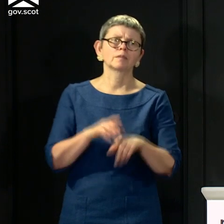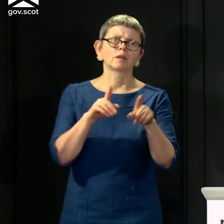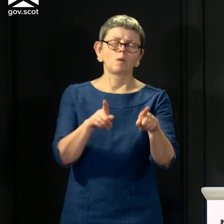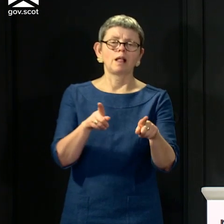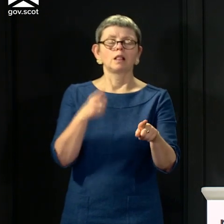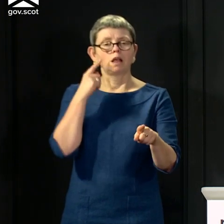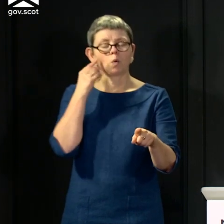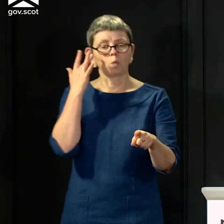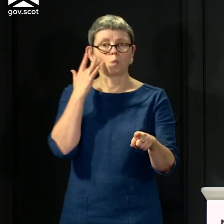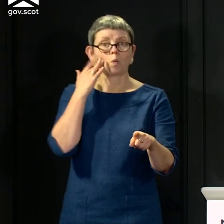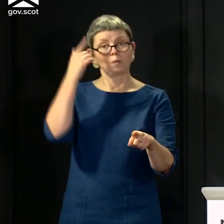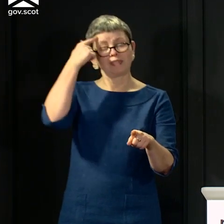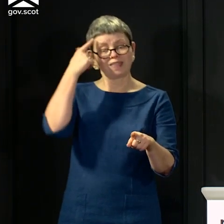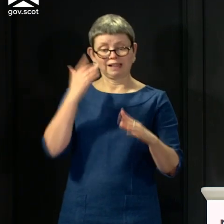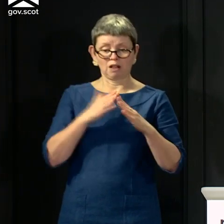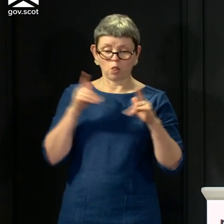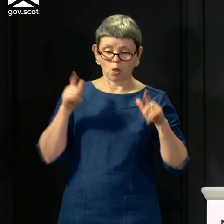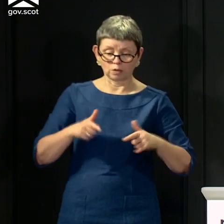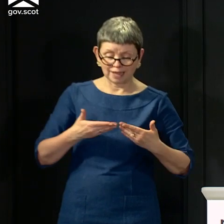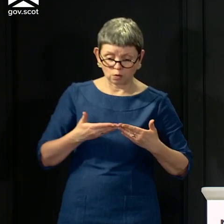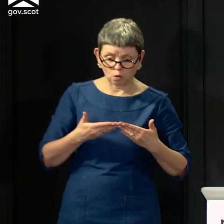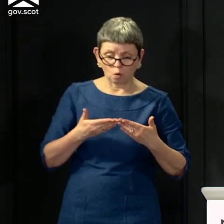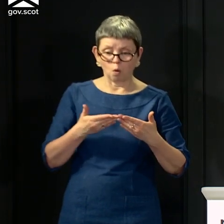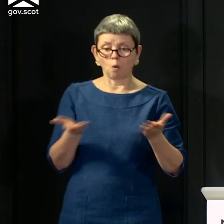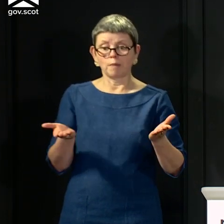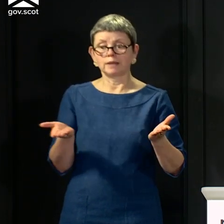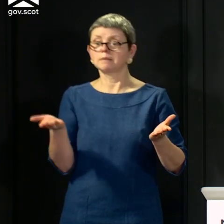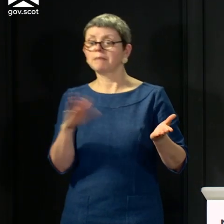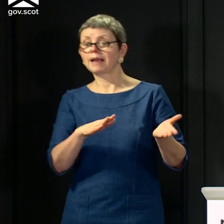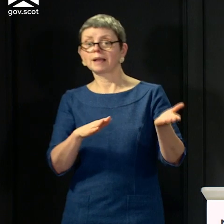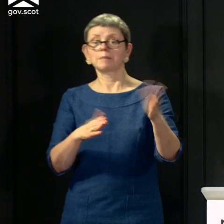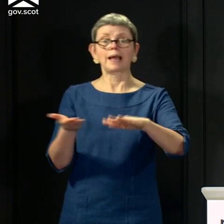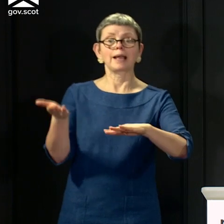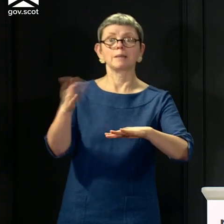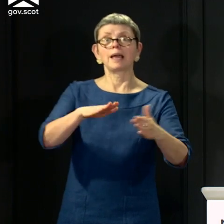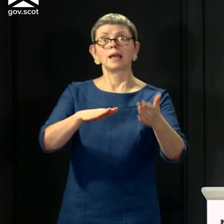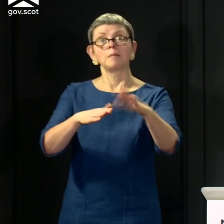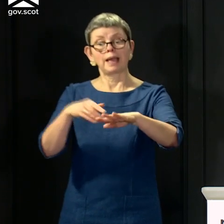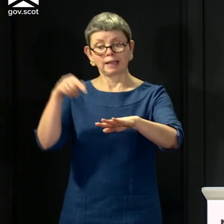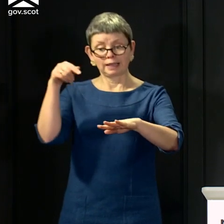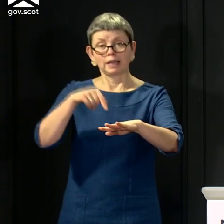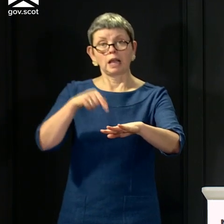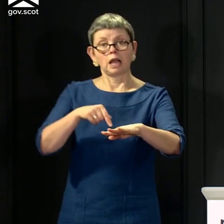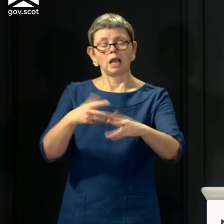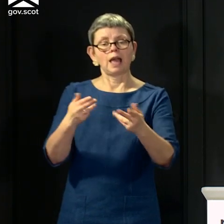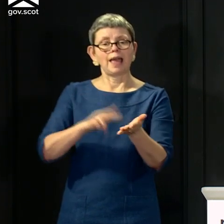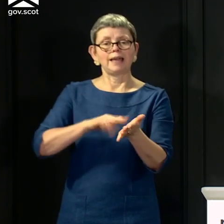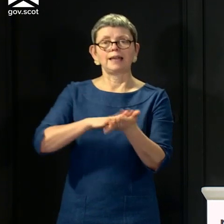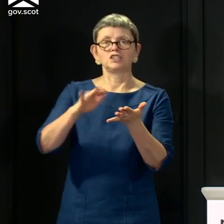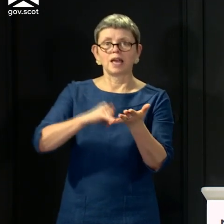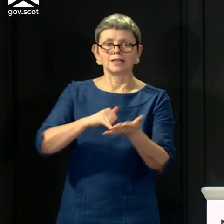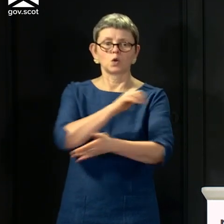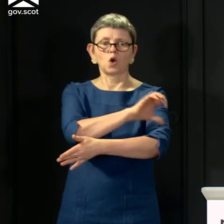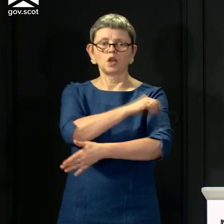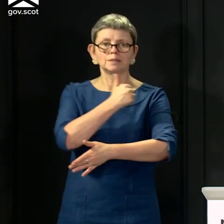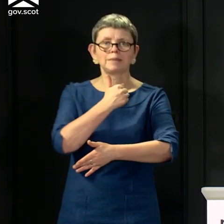come out of the current situation, getting the hospital and NHS procedures that